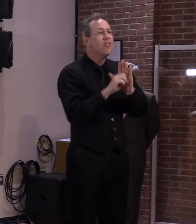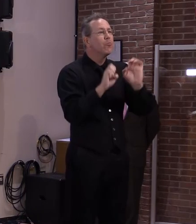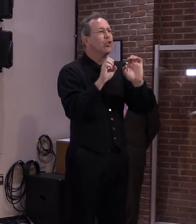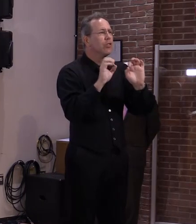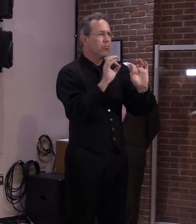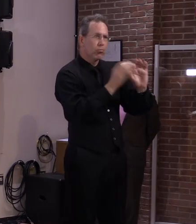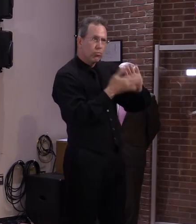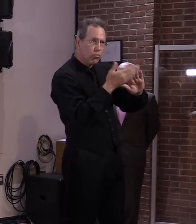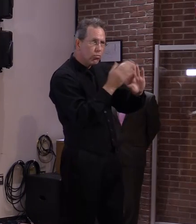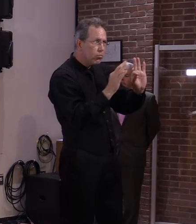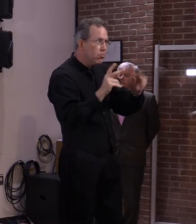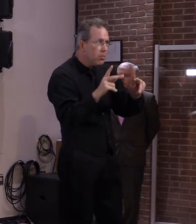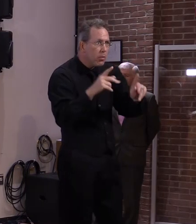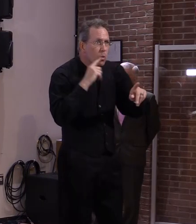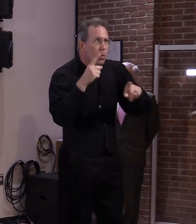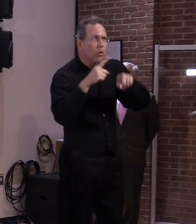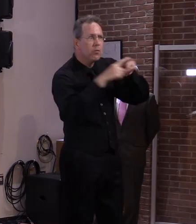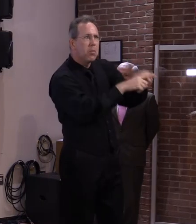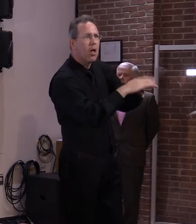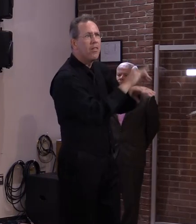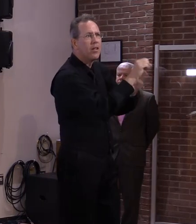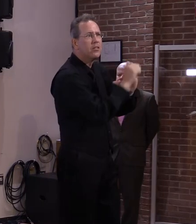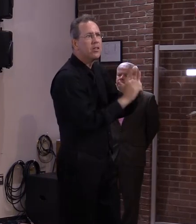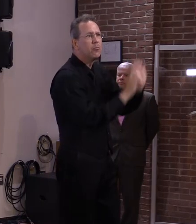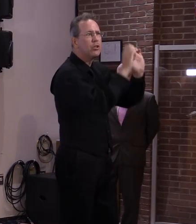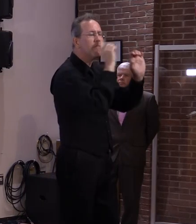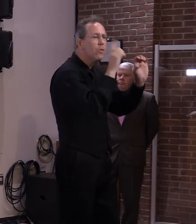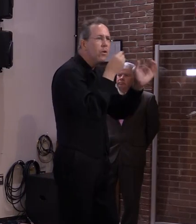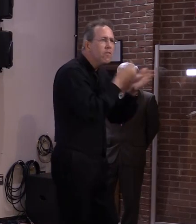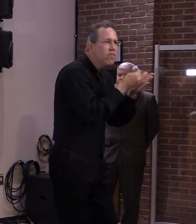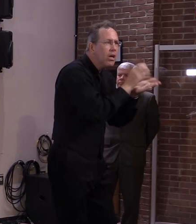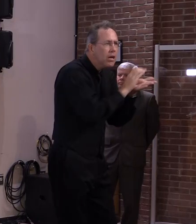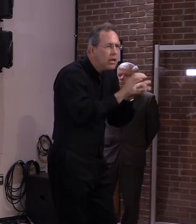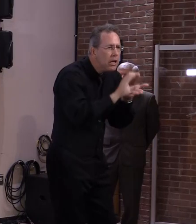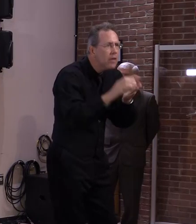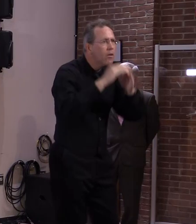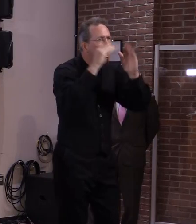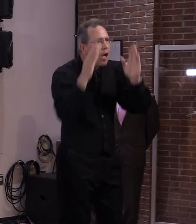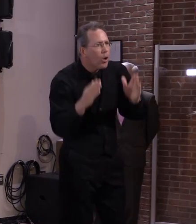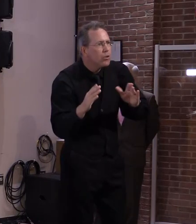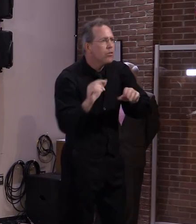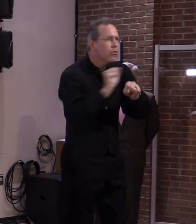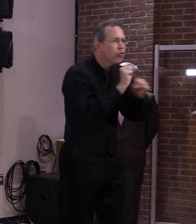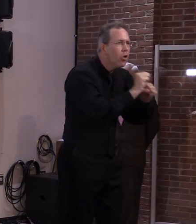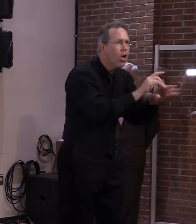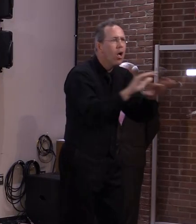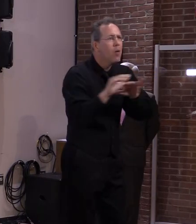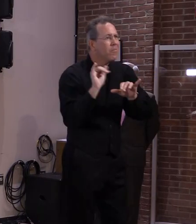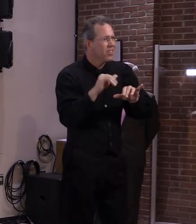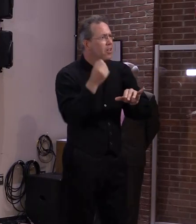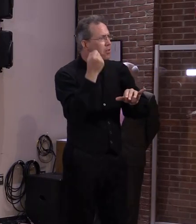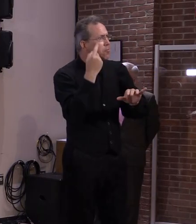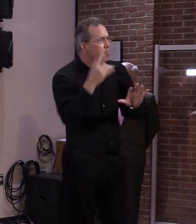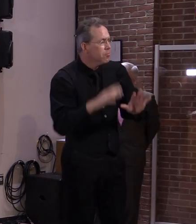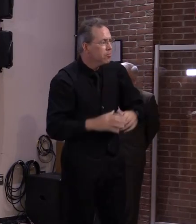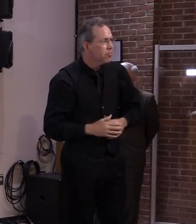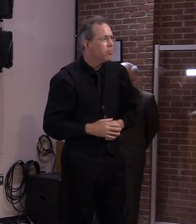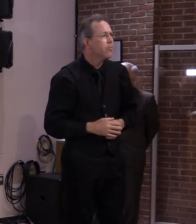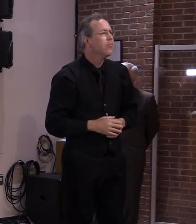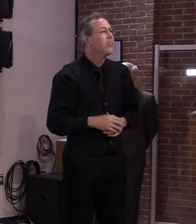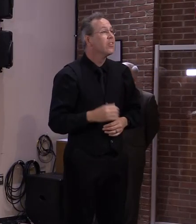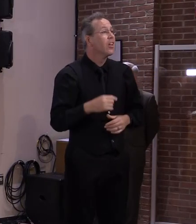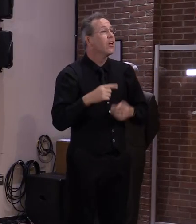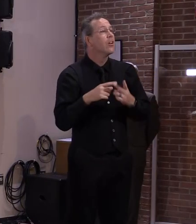and services aren't left behind. I asked my general counsel, Jay Johnson, to work with agencies and